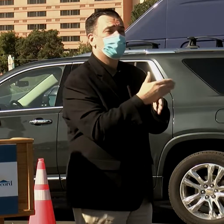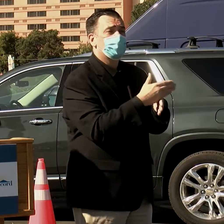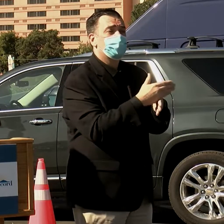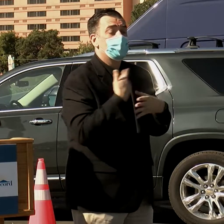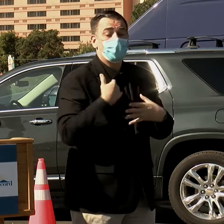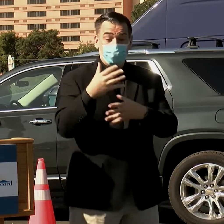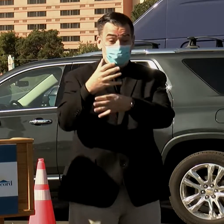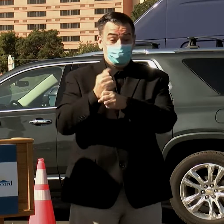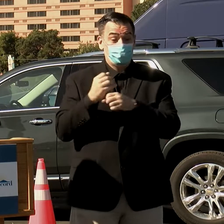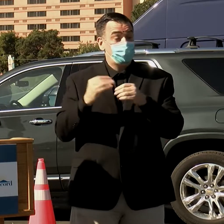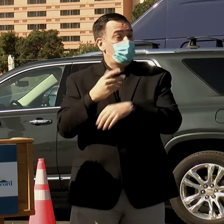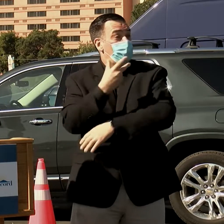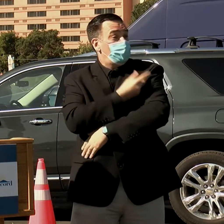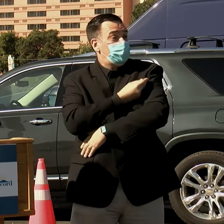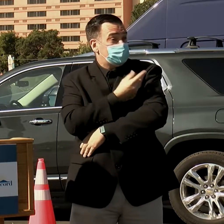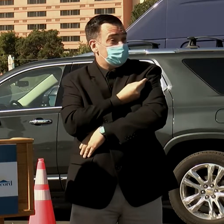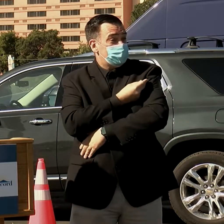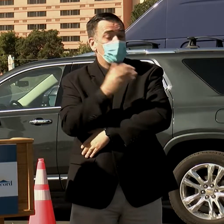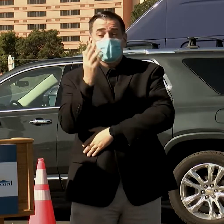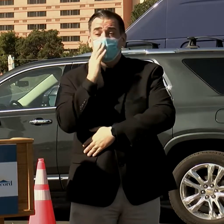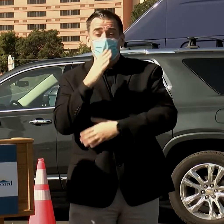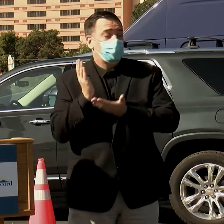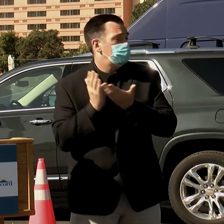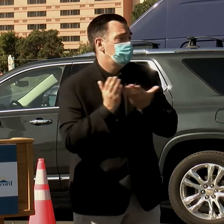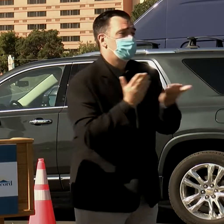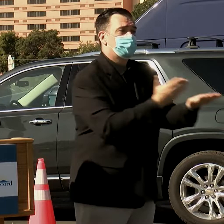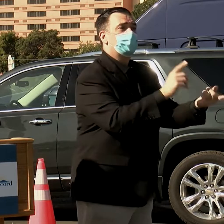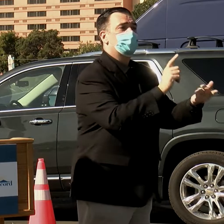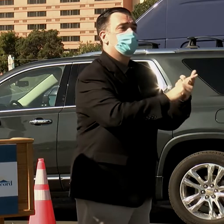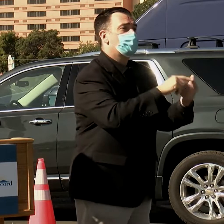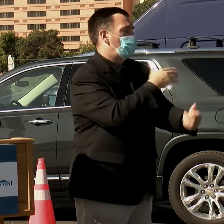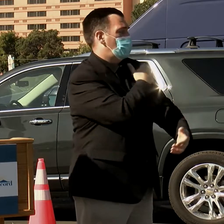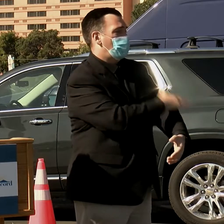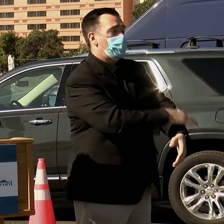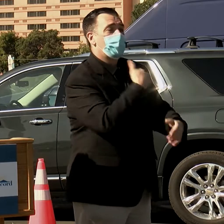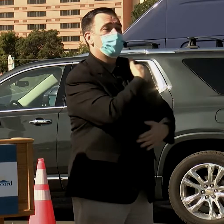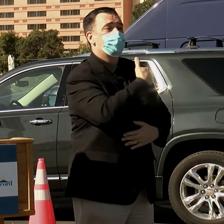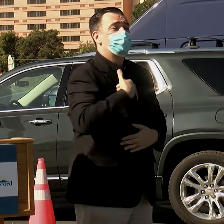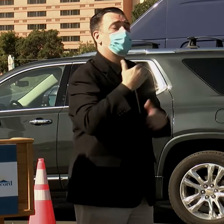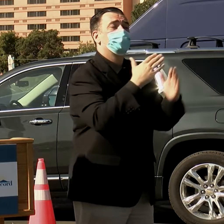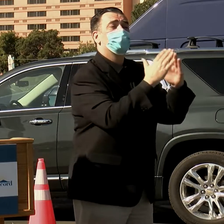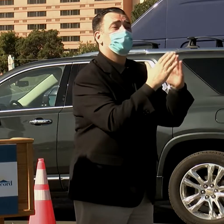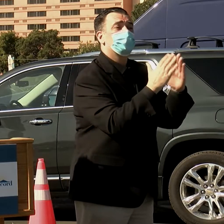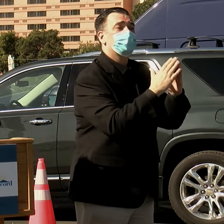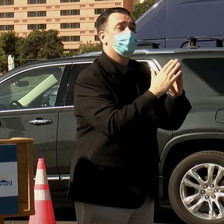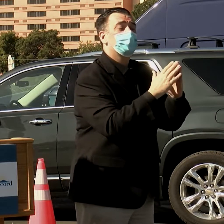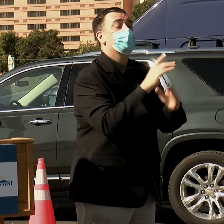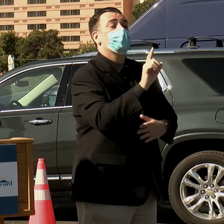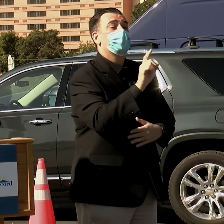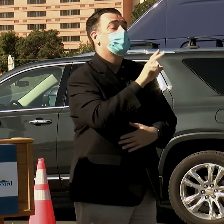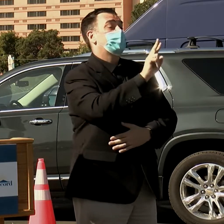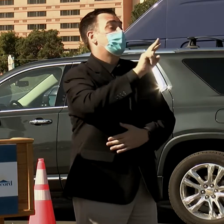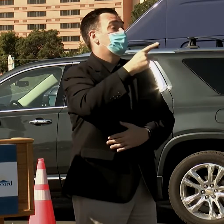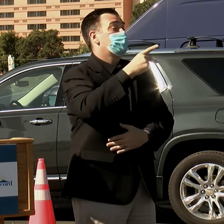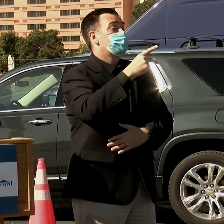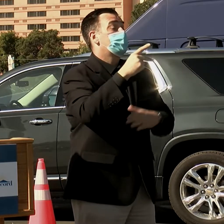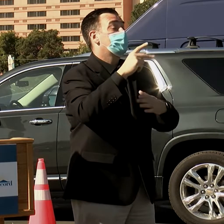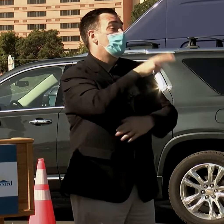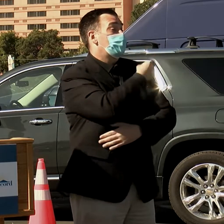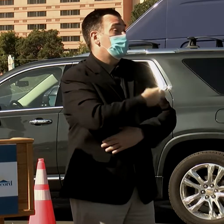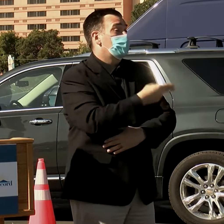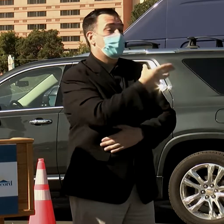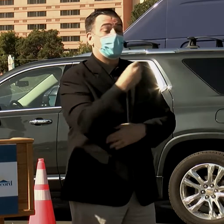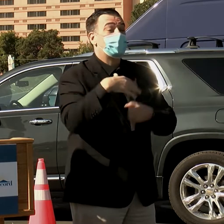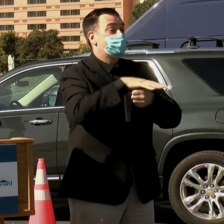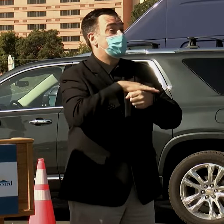we receive more vaccine, we can continue to get it into the arms of our members and our communities at our Kaiser Permanente facilities and at